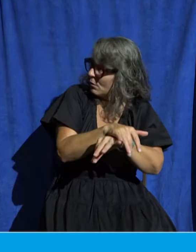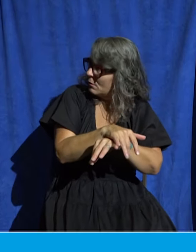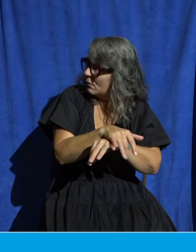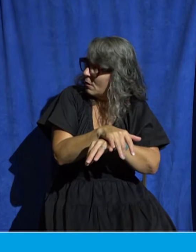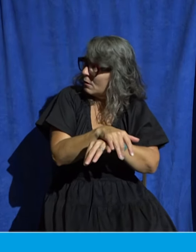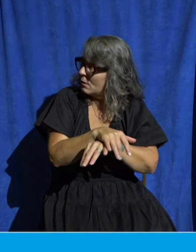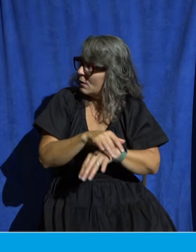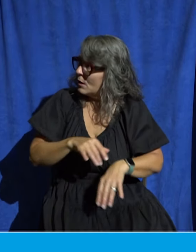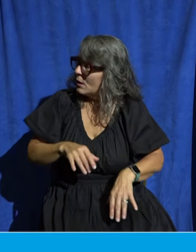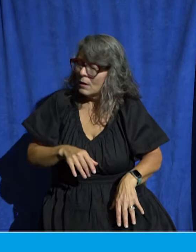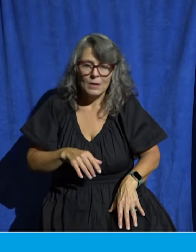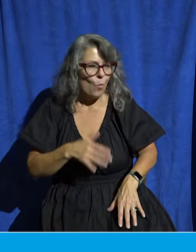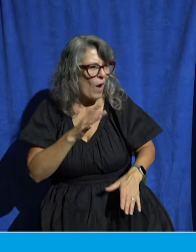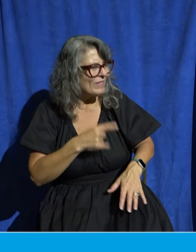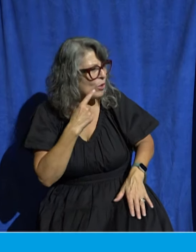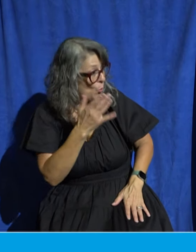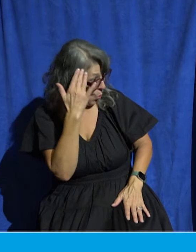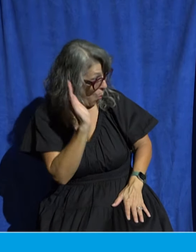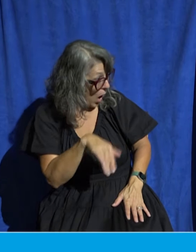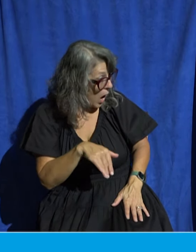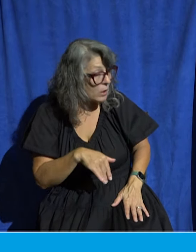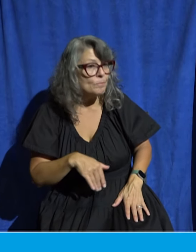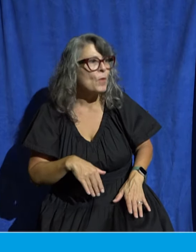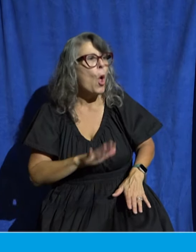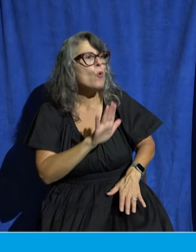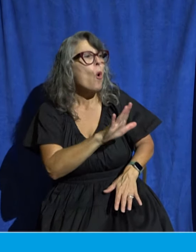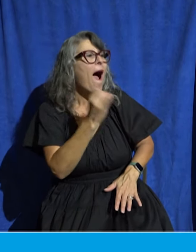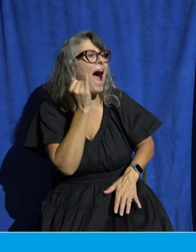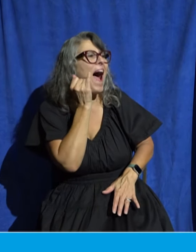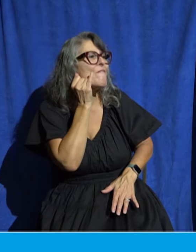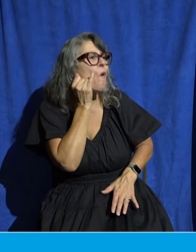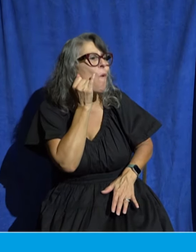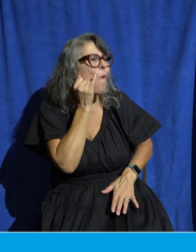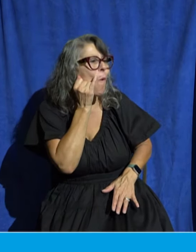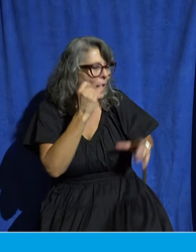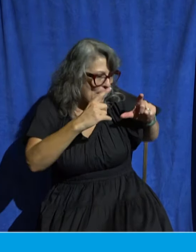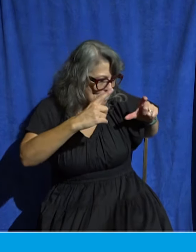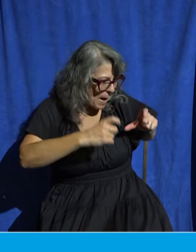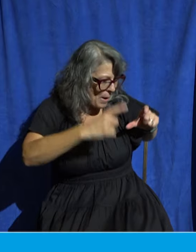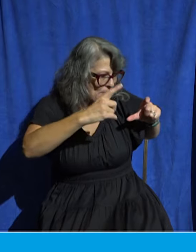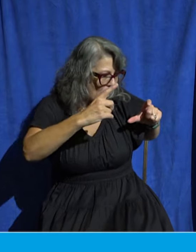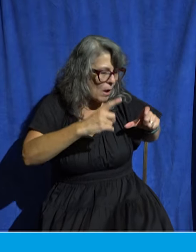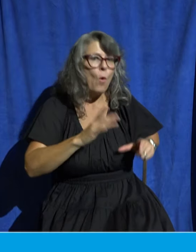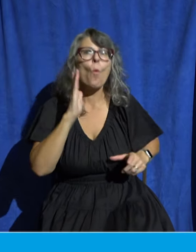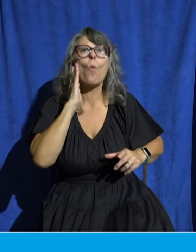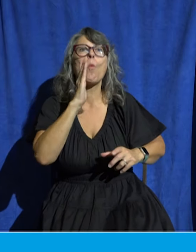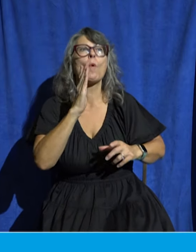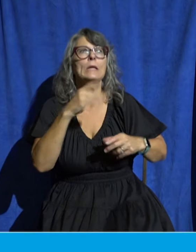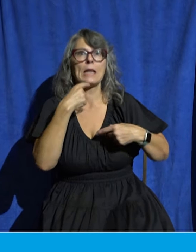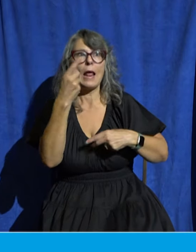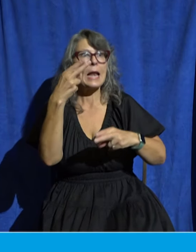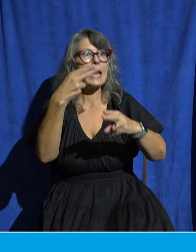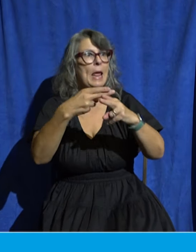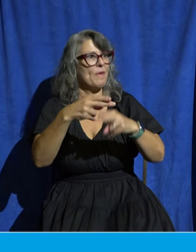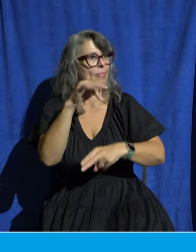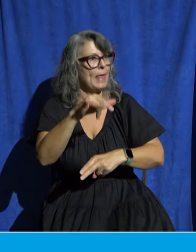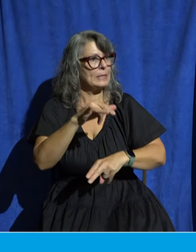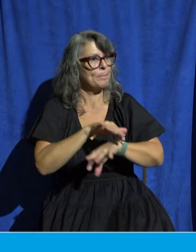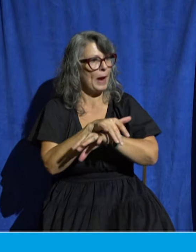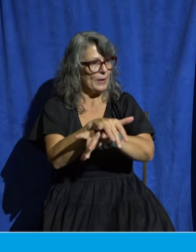picture of it, and the phone will identify what kind of a bug it is? I was like, I didn't know that. So I took out my phone, took a